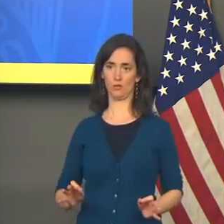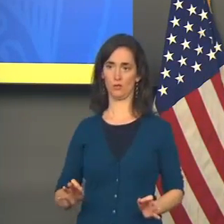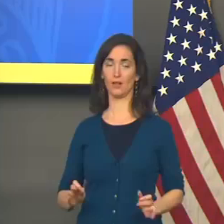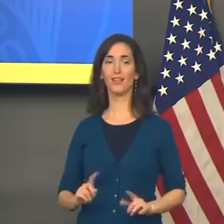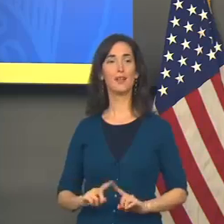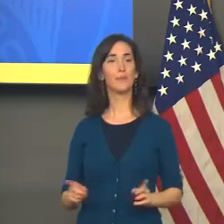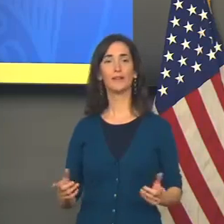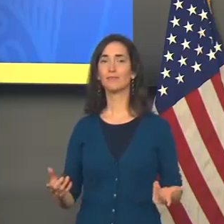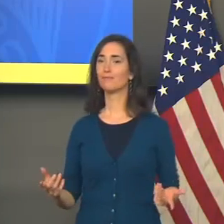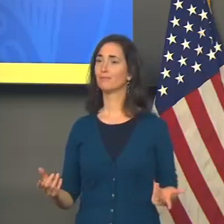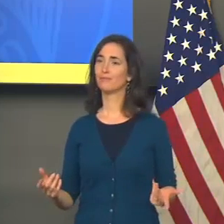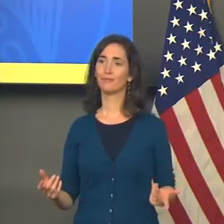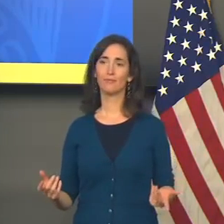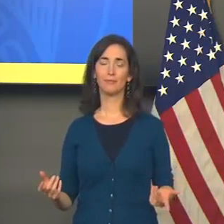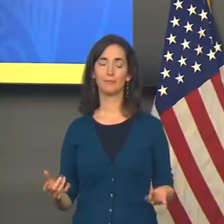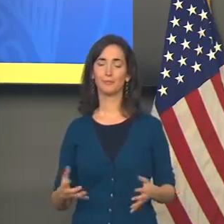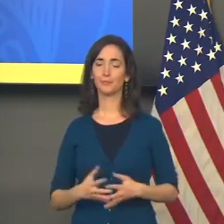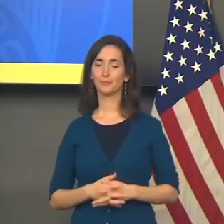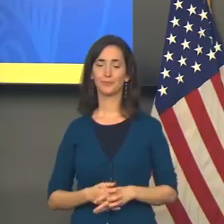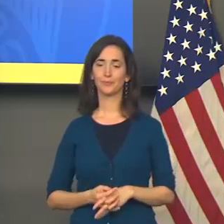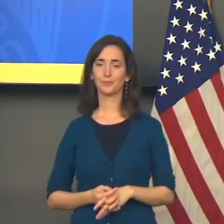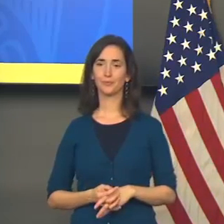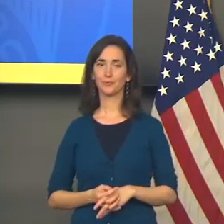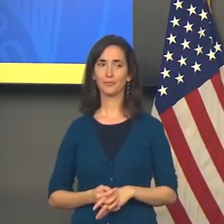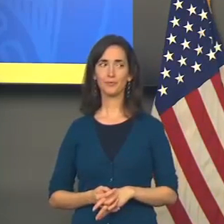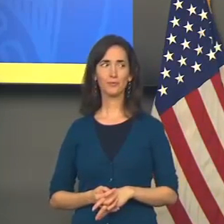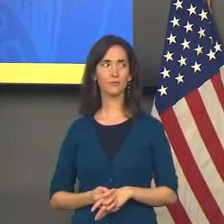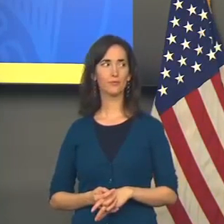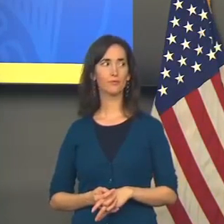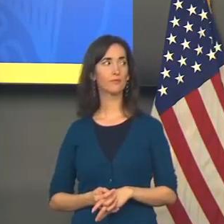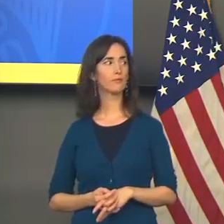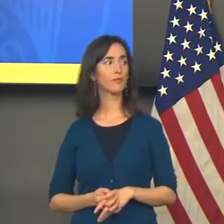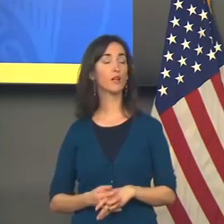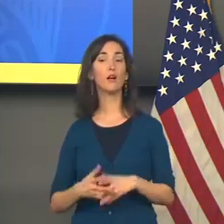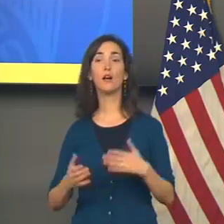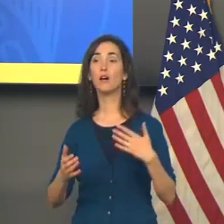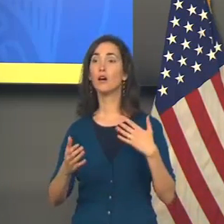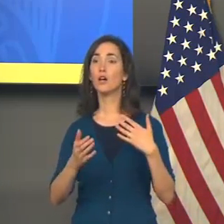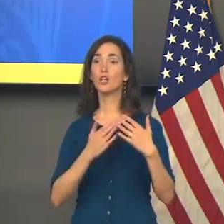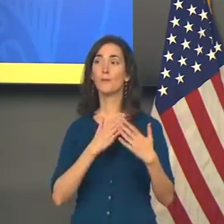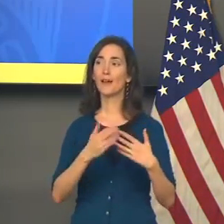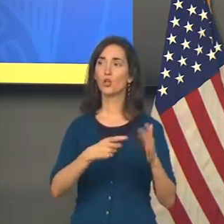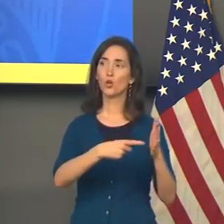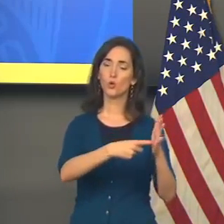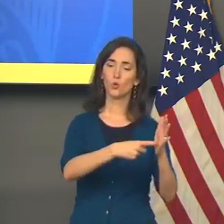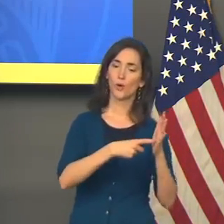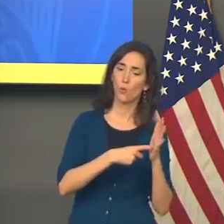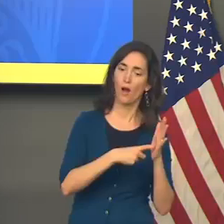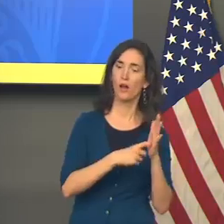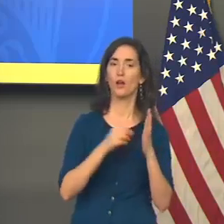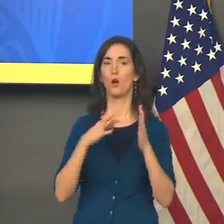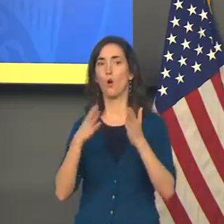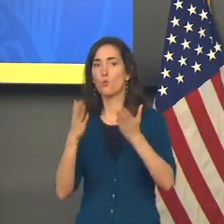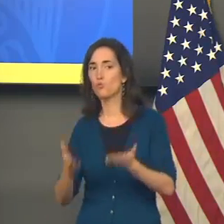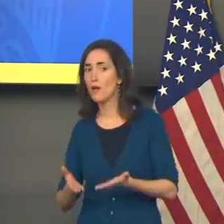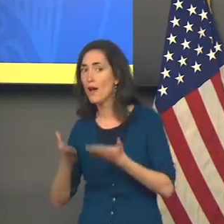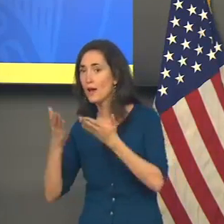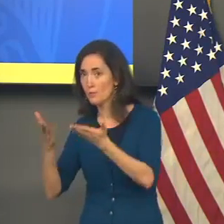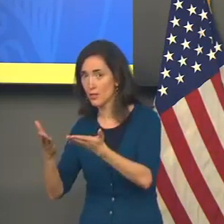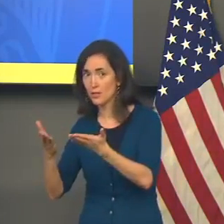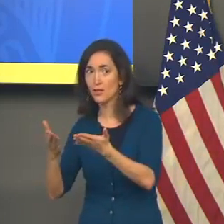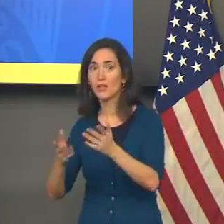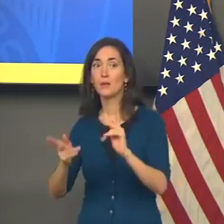But to a very large extent, whether it's a mandate or a recommendation, the people of